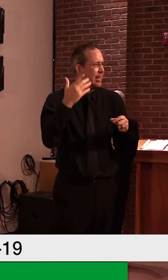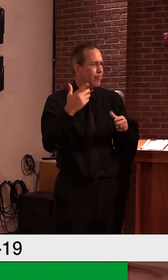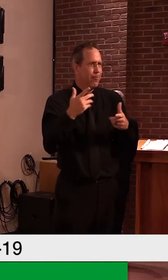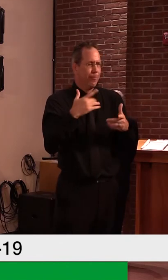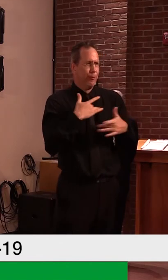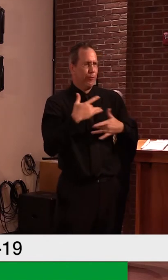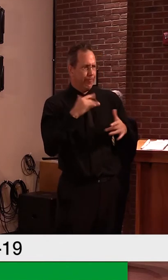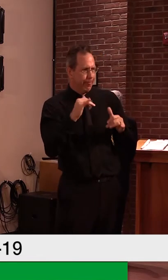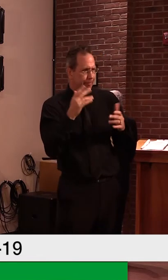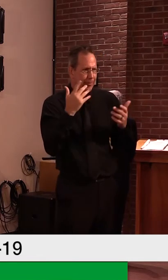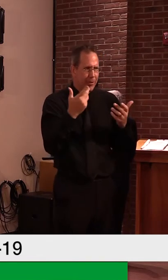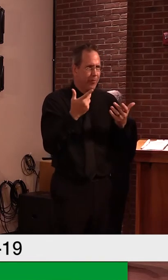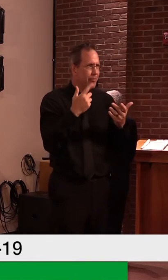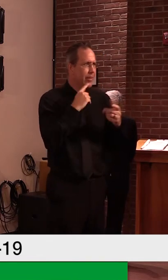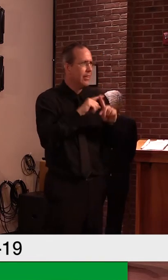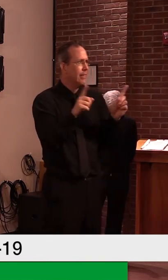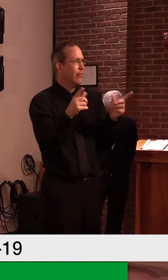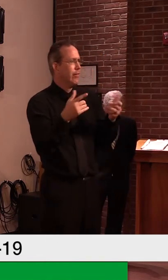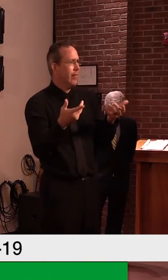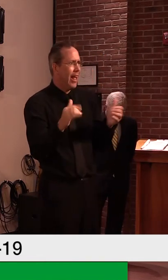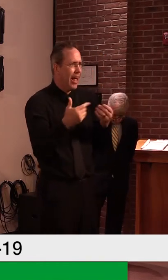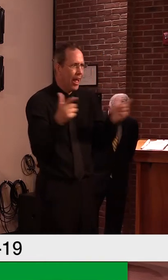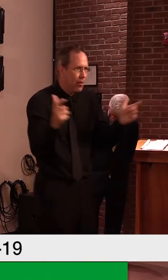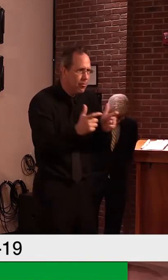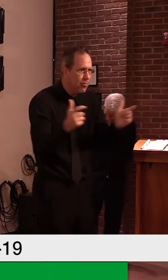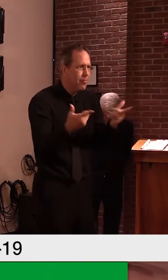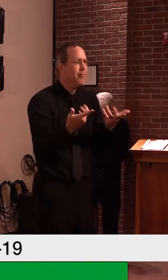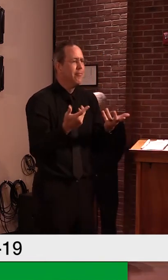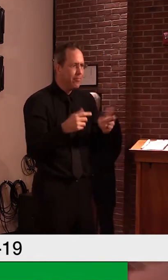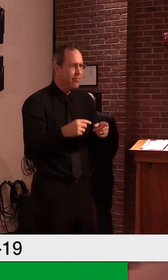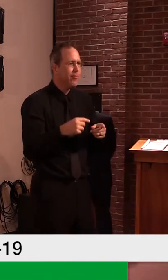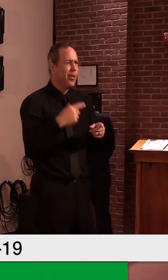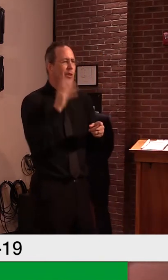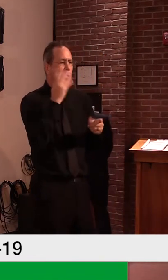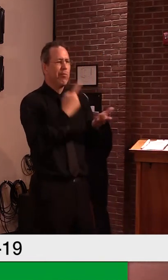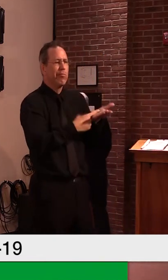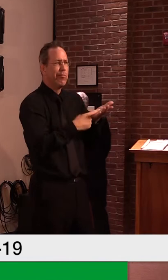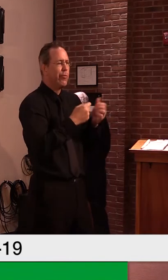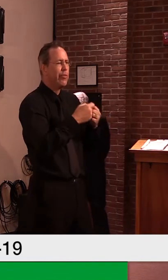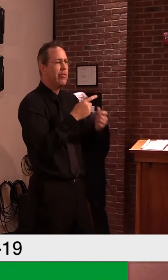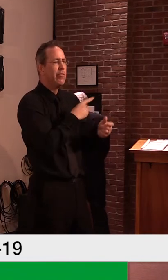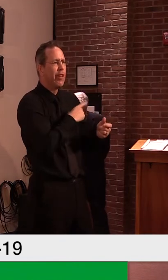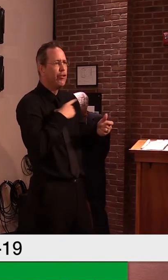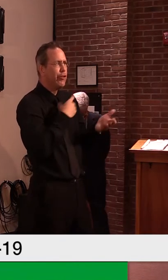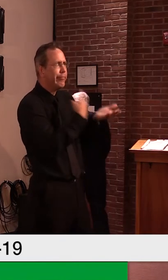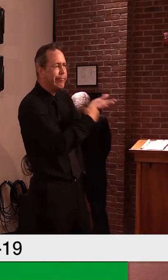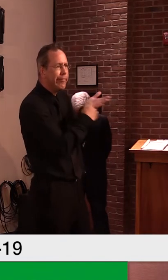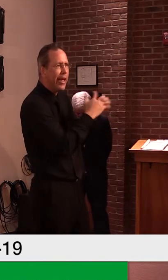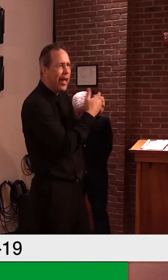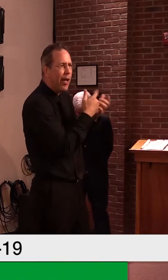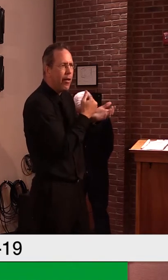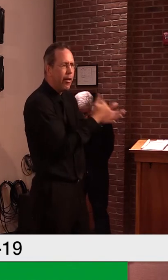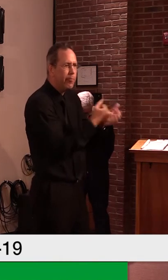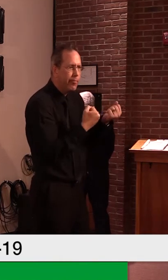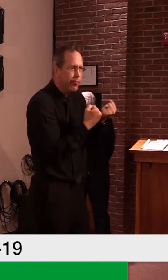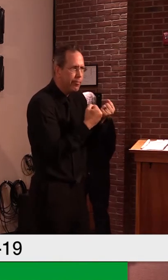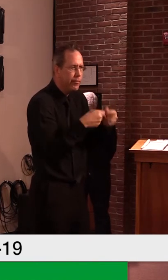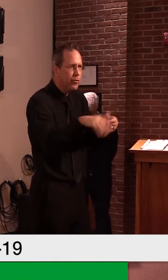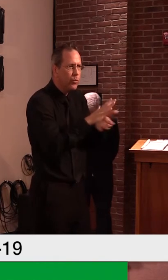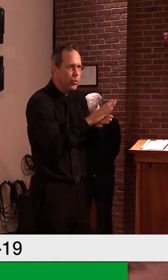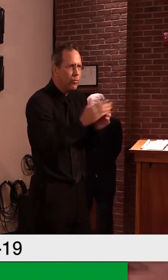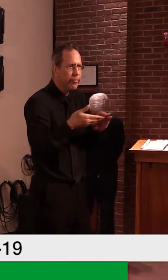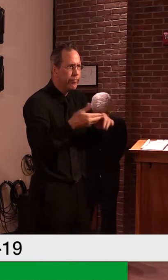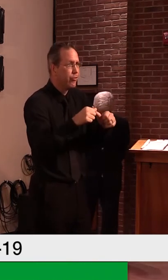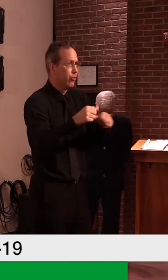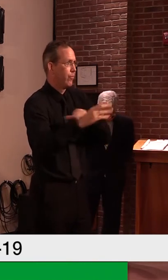is something, uh, we'll be talking to the legislature about it, but how do we do that census in the fall? But to your specific question, guy, uh, we don't have those numbers yet,